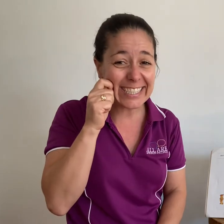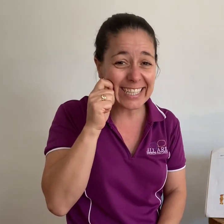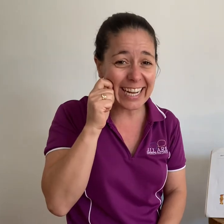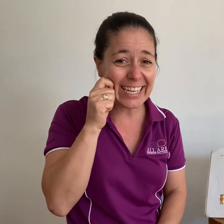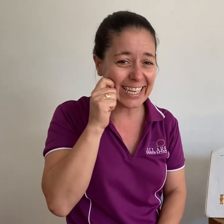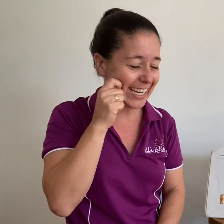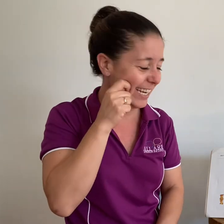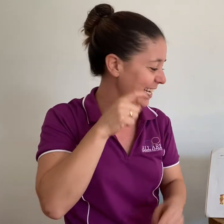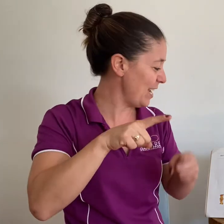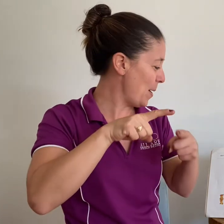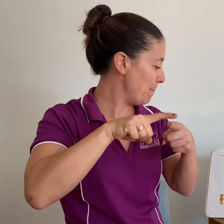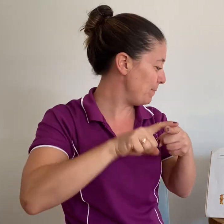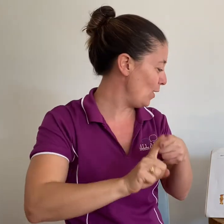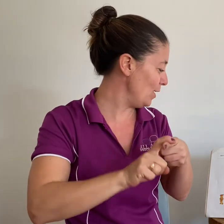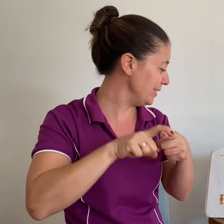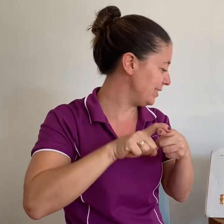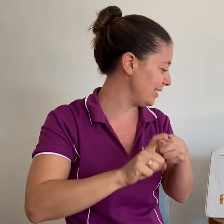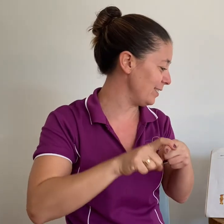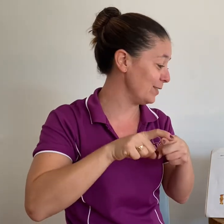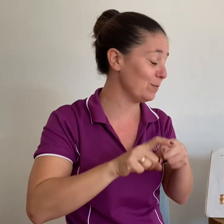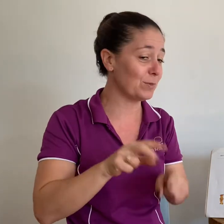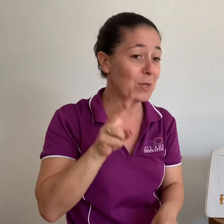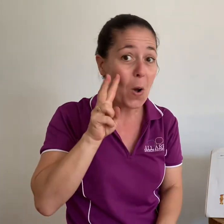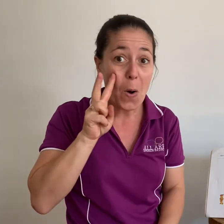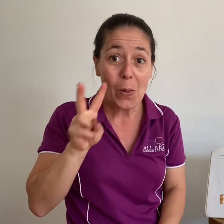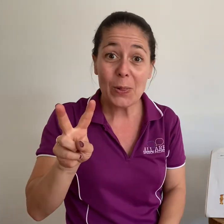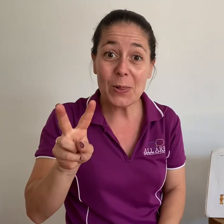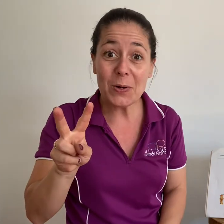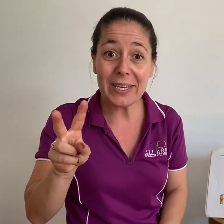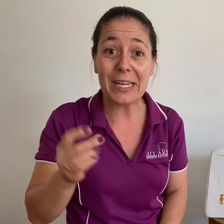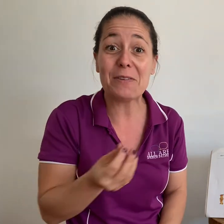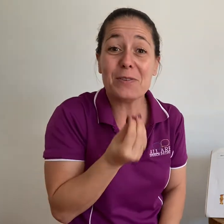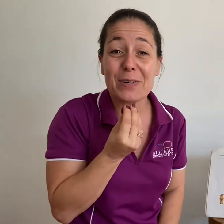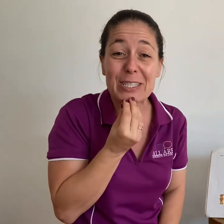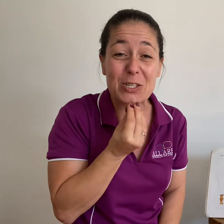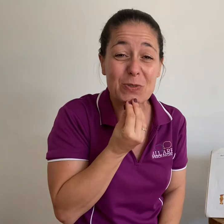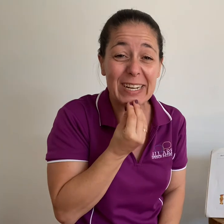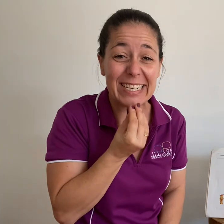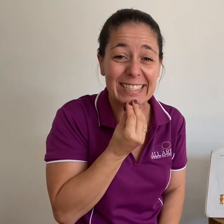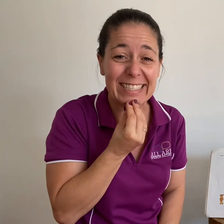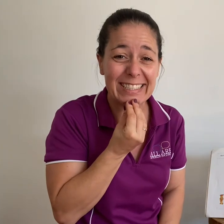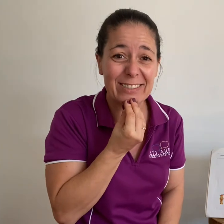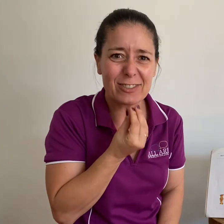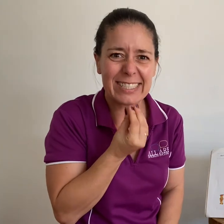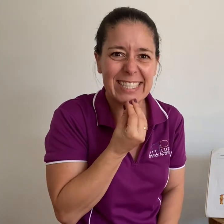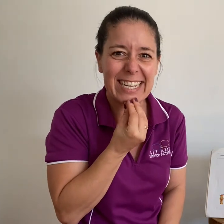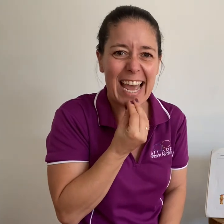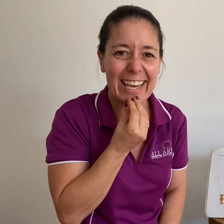six cheeky possums looking for a treat or a snack